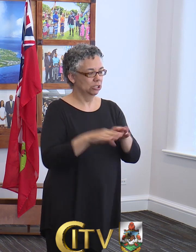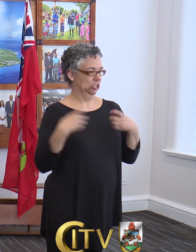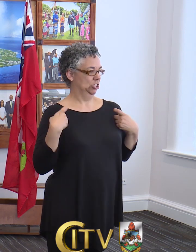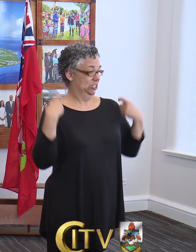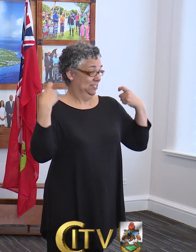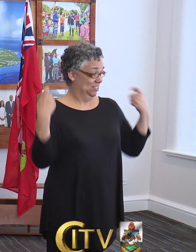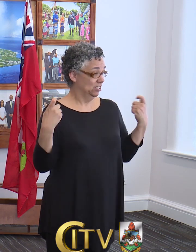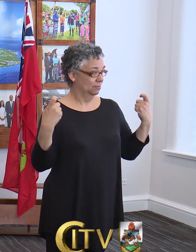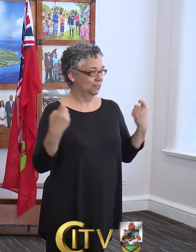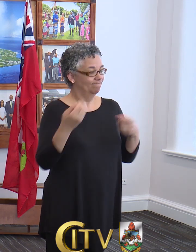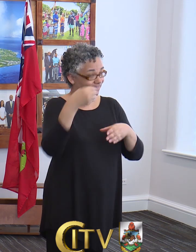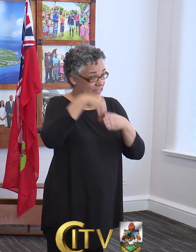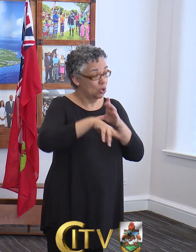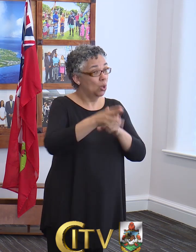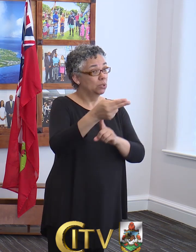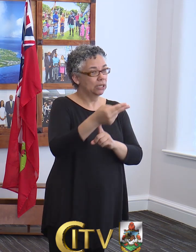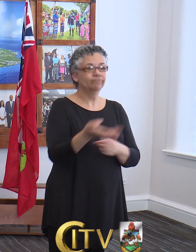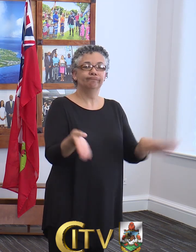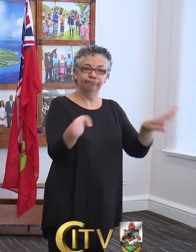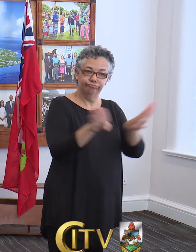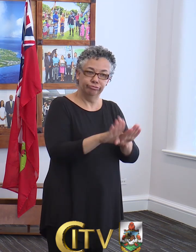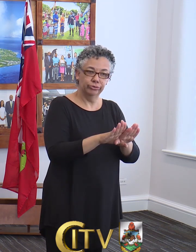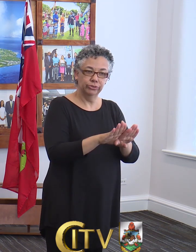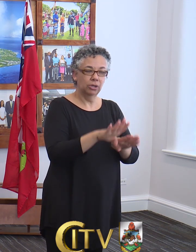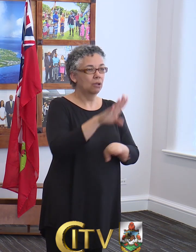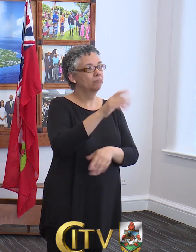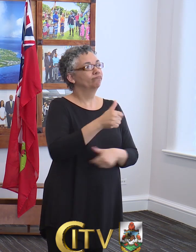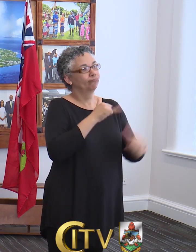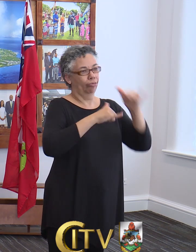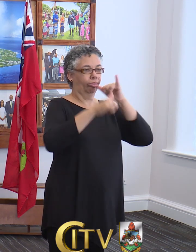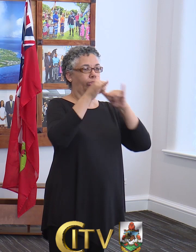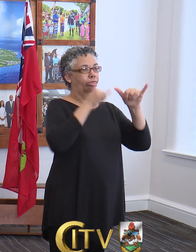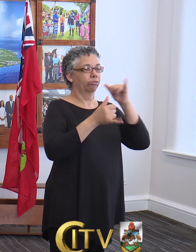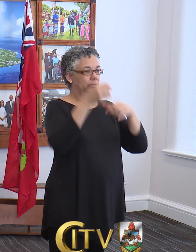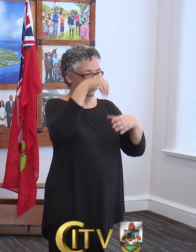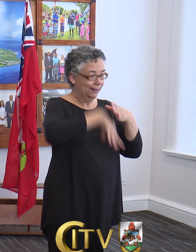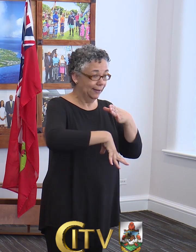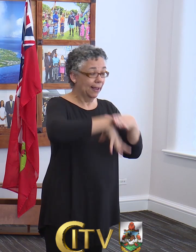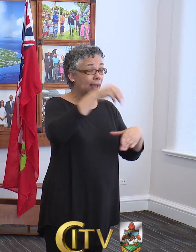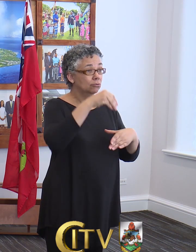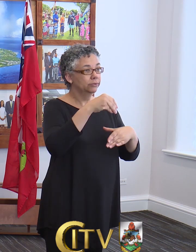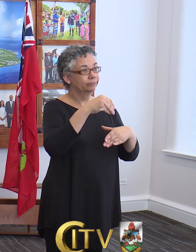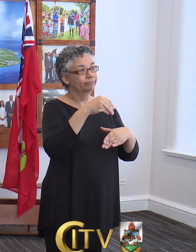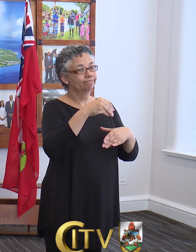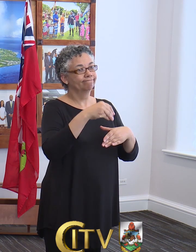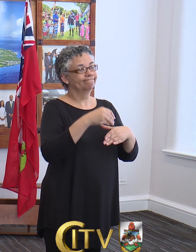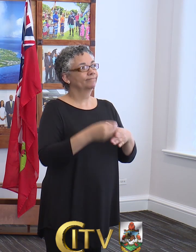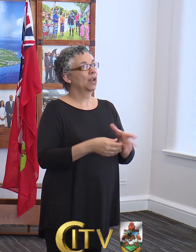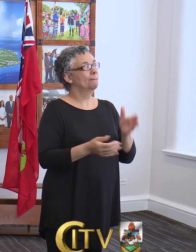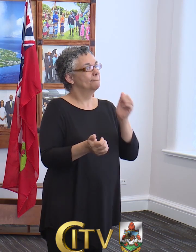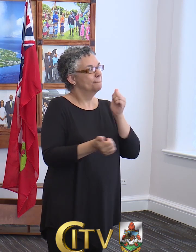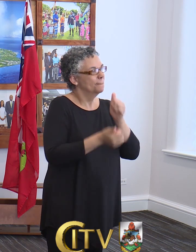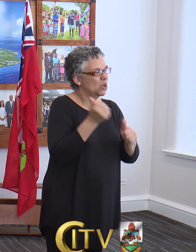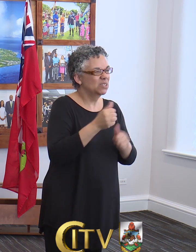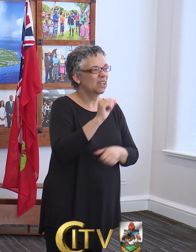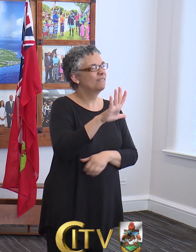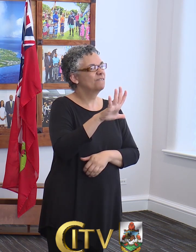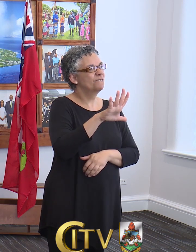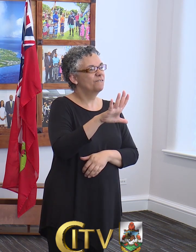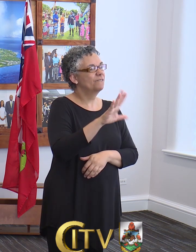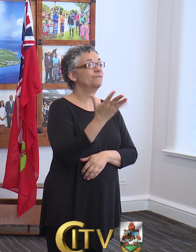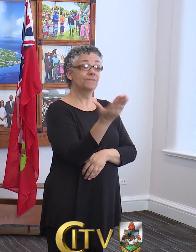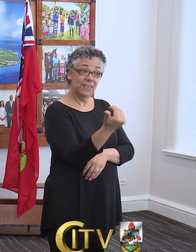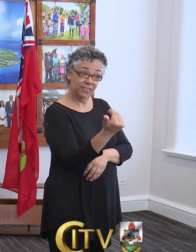inside of hotels will be closed. Bars, indoors, and outdoors will be a maximum of 15